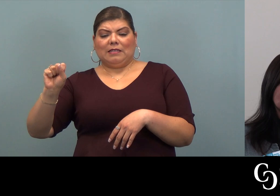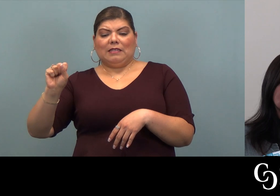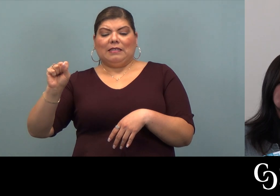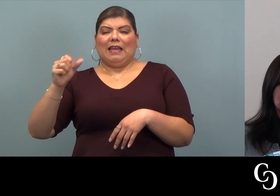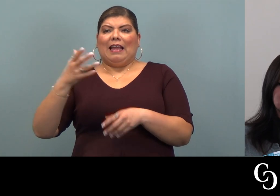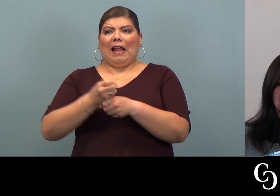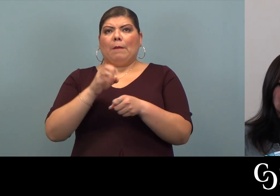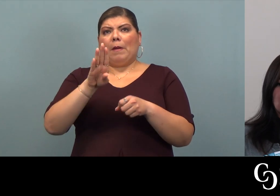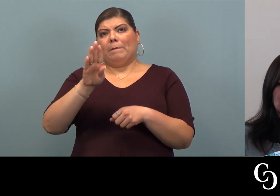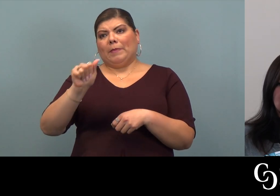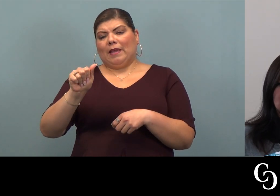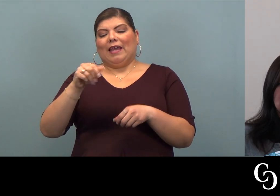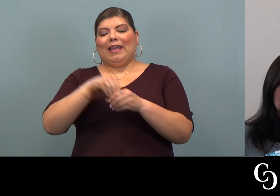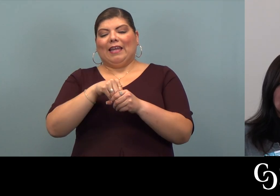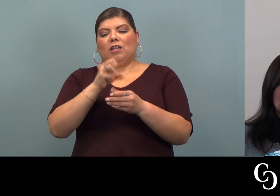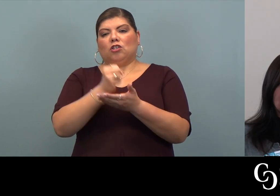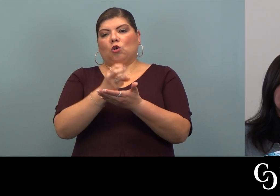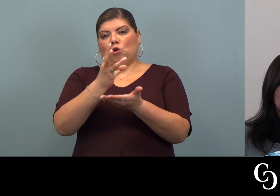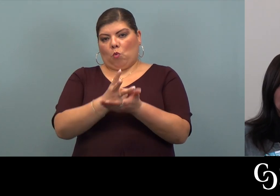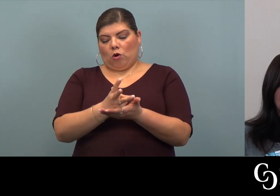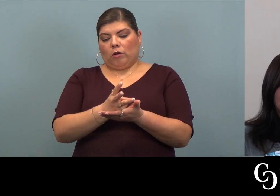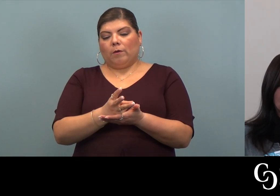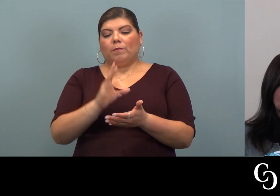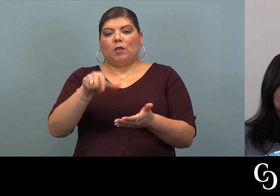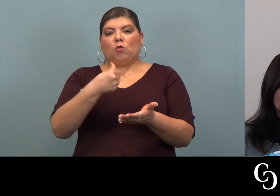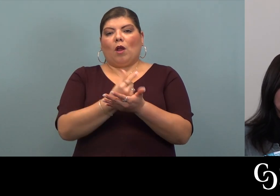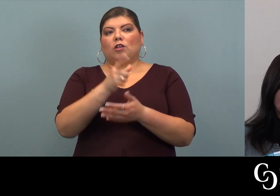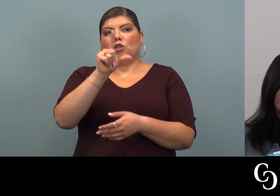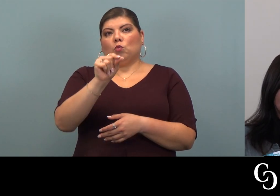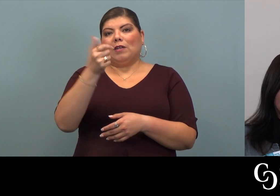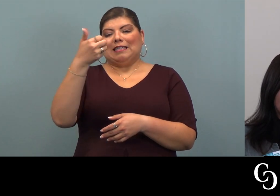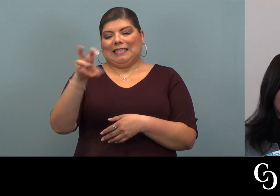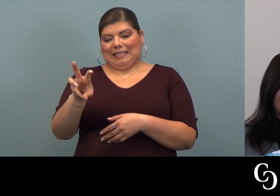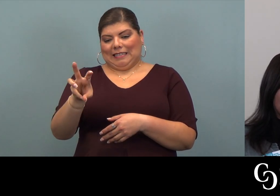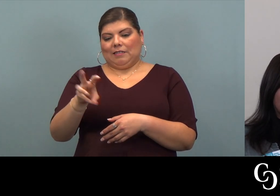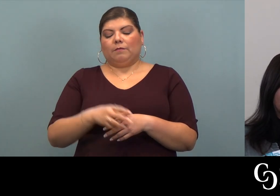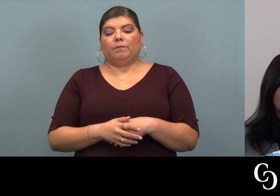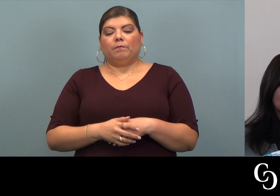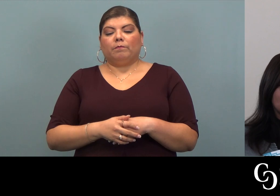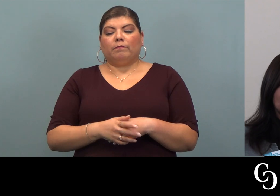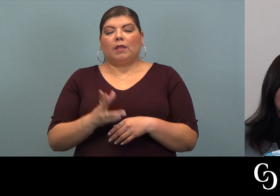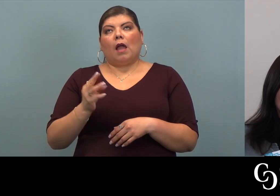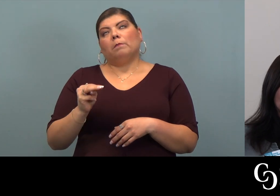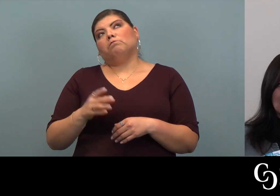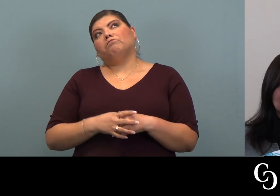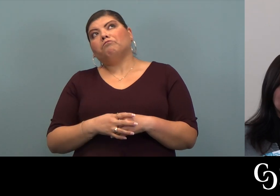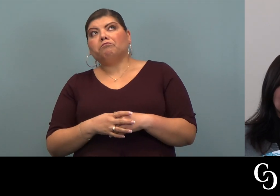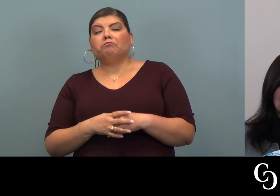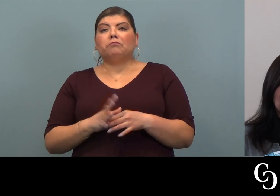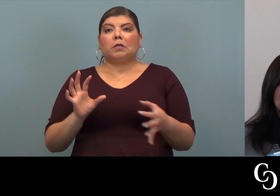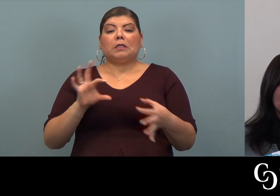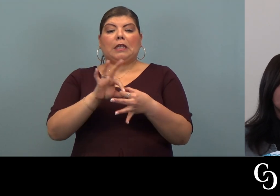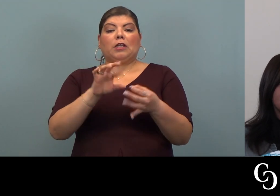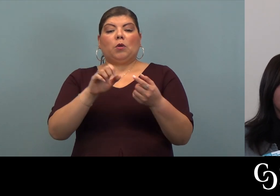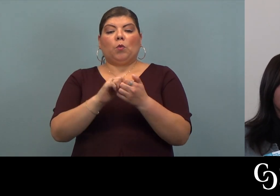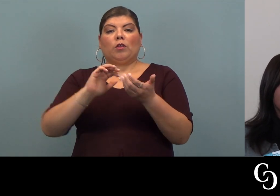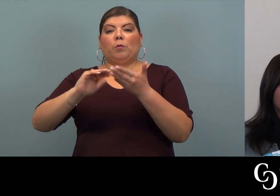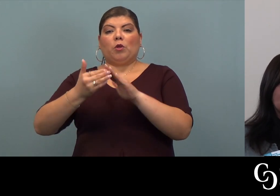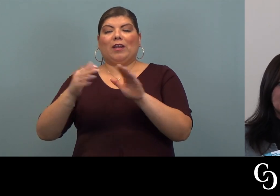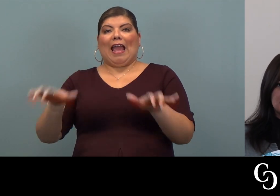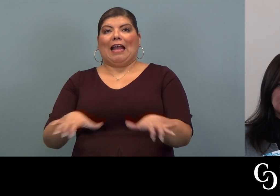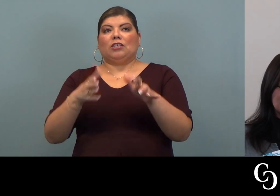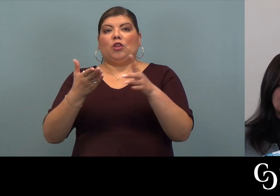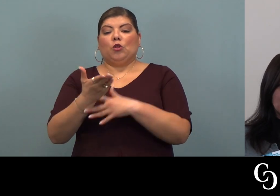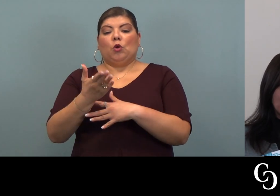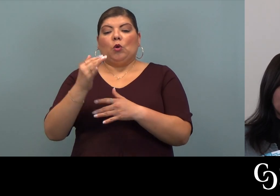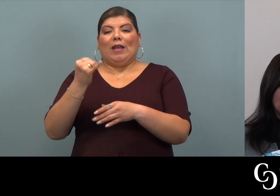bachelor's in social work. Graduated in 2016. Got connected with Community Action through